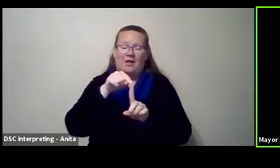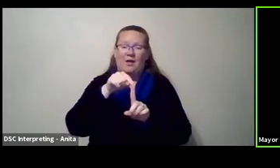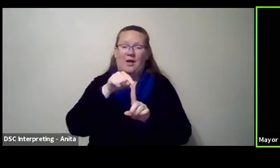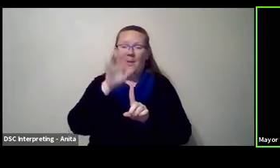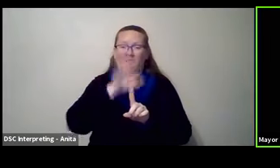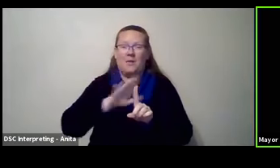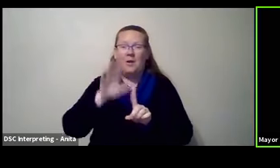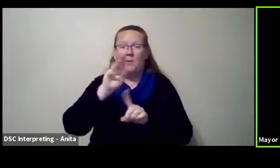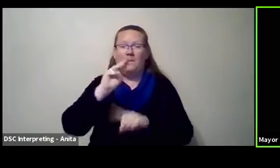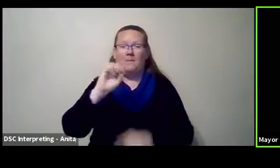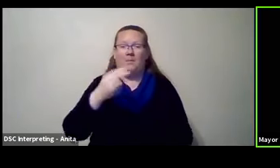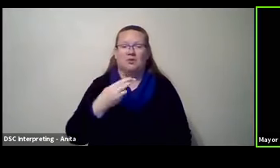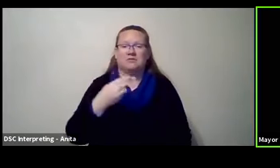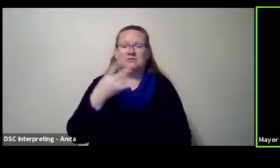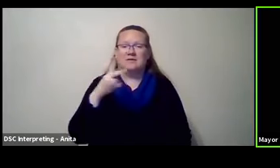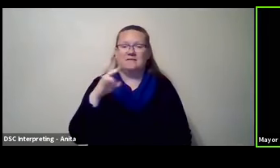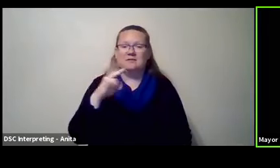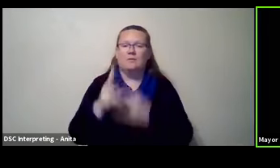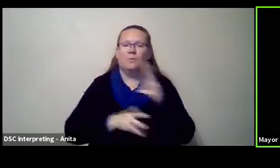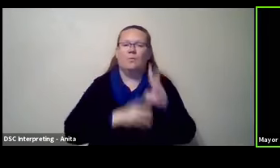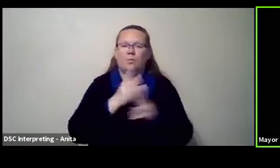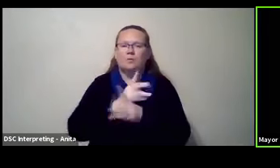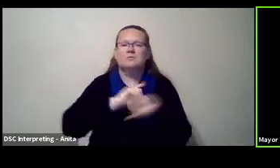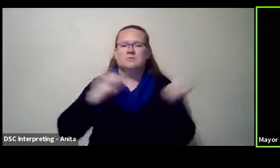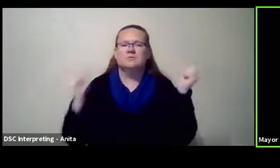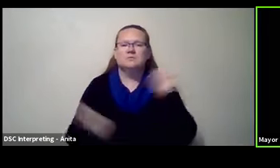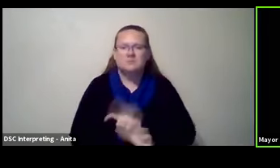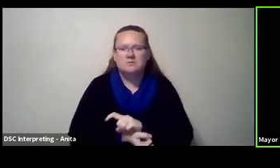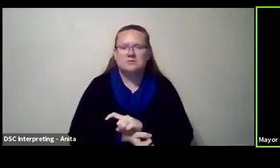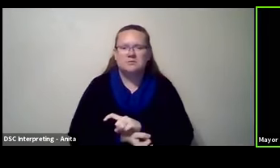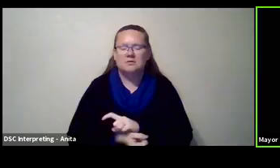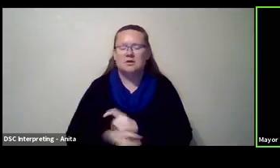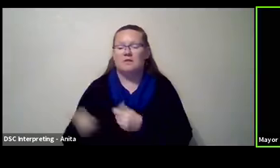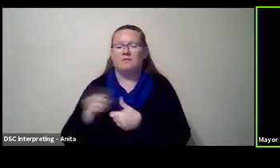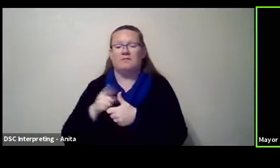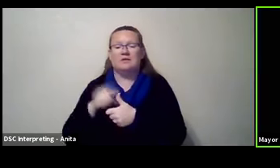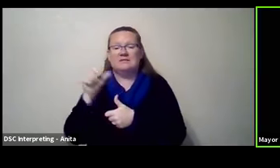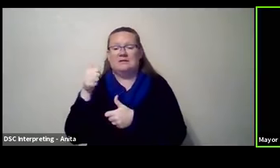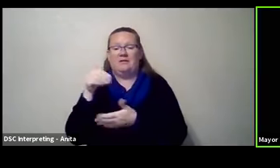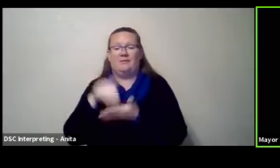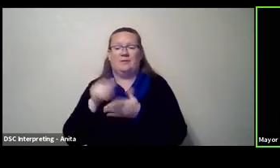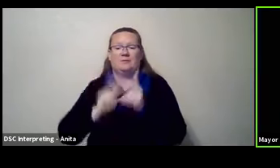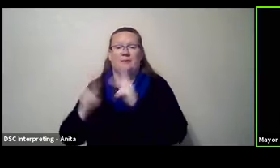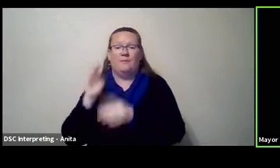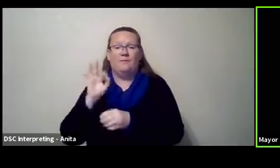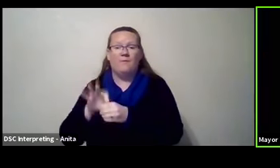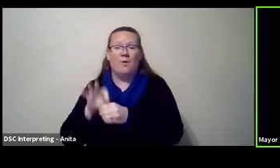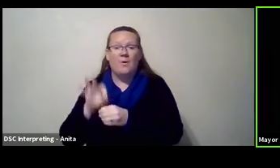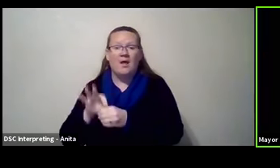right around March 17th. Um, when those first 10,000 votes were cast, uh, you know, Toledo had,